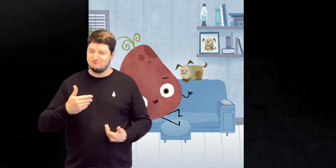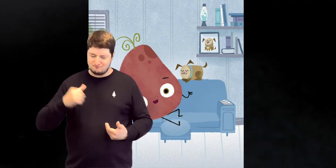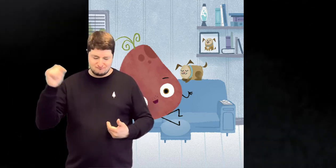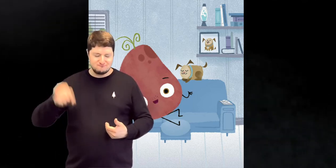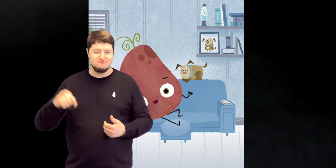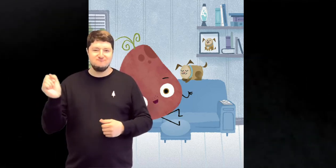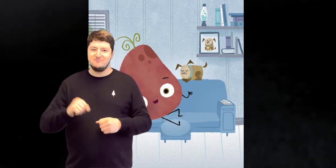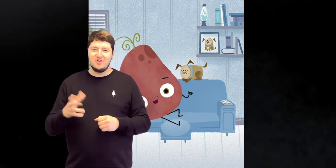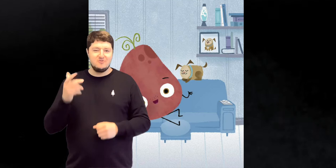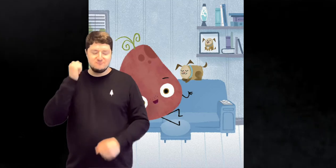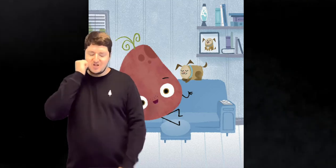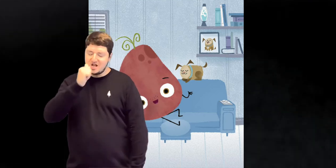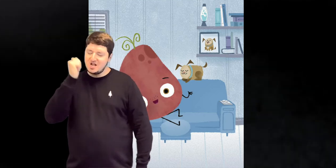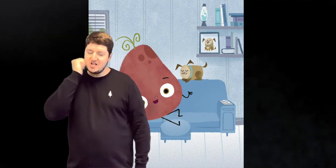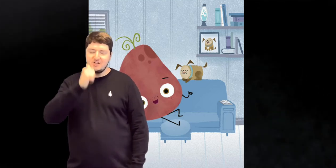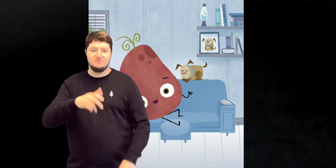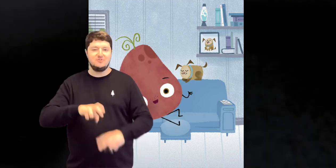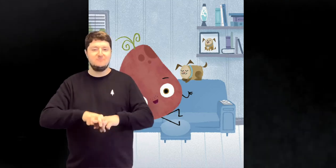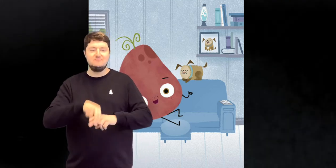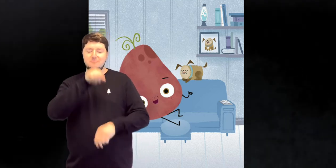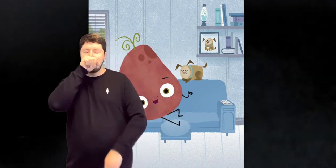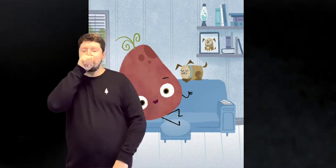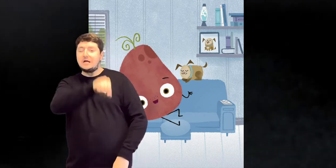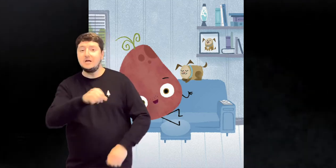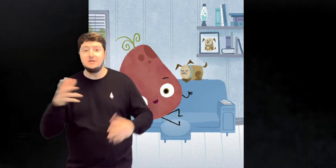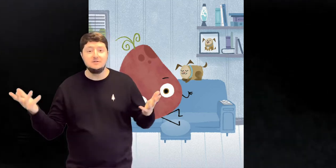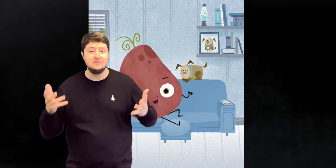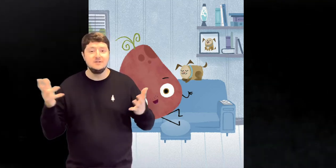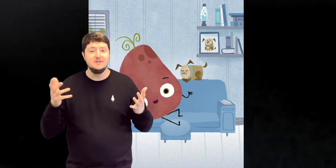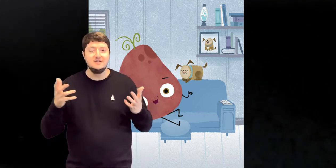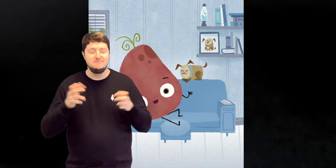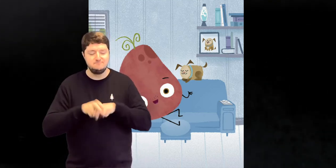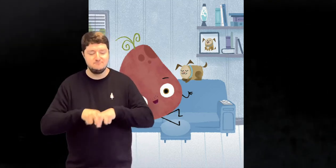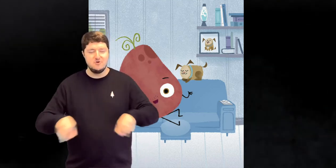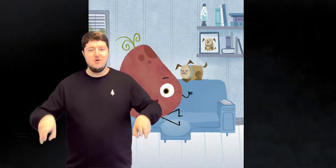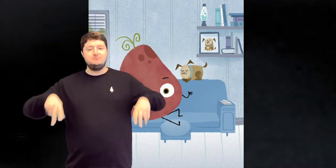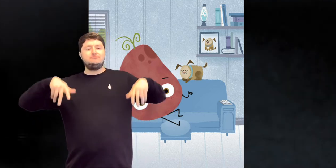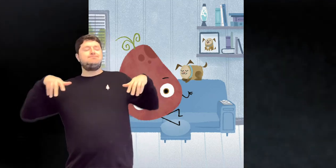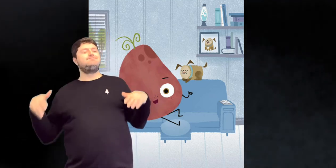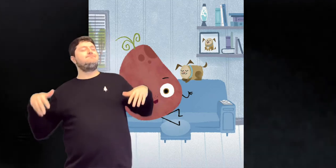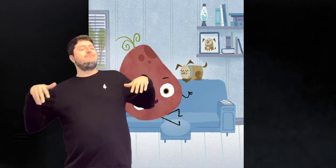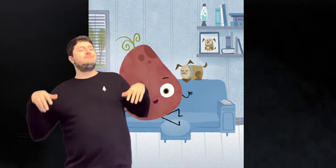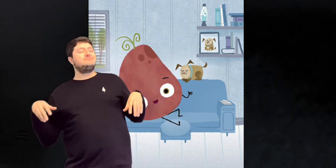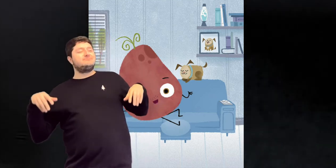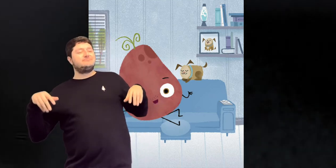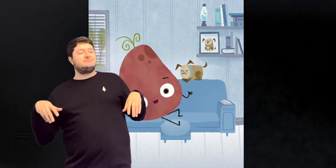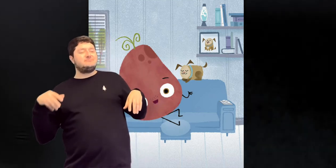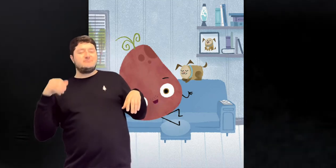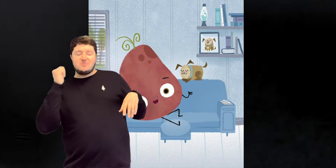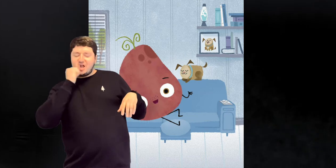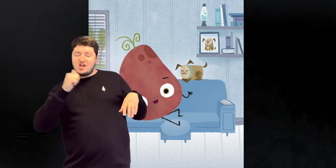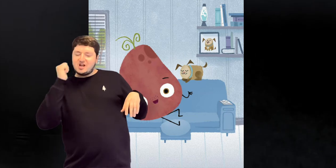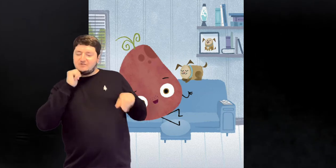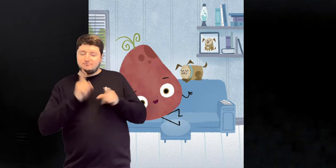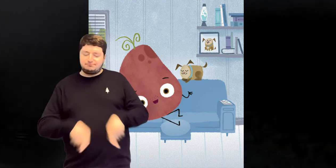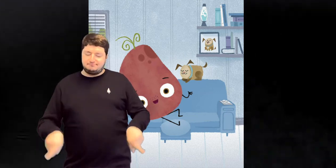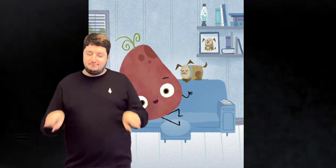My favorite place to slouch is on the couch I spend all my free time sitting in this exact